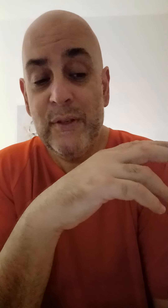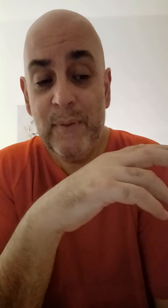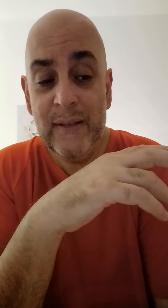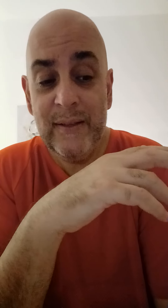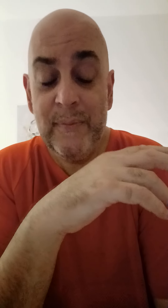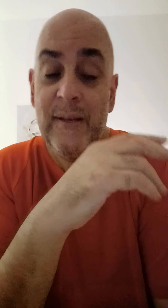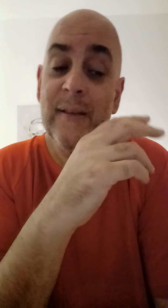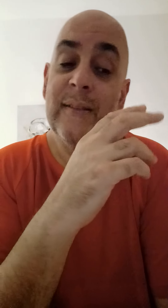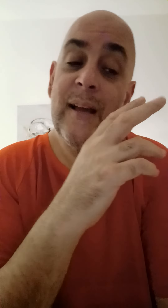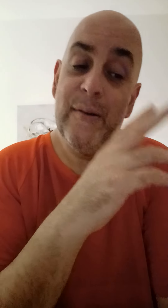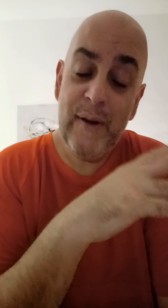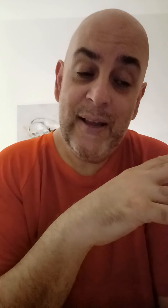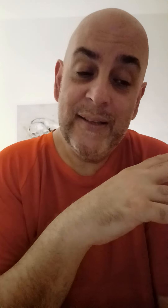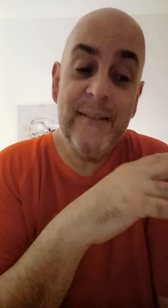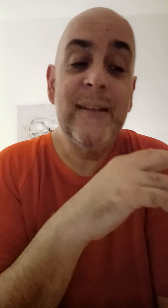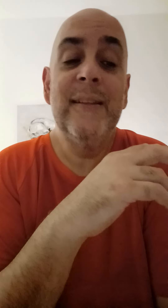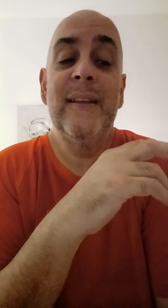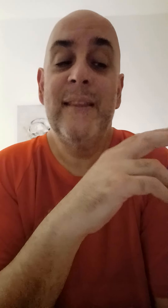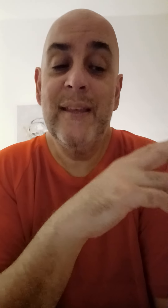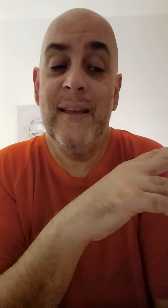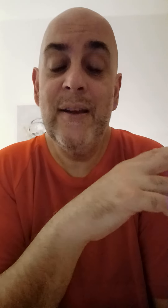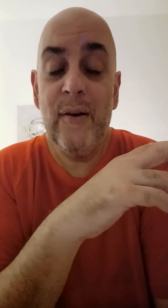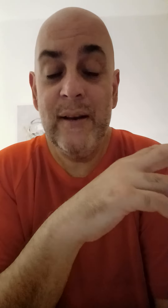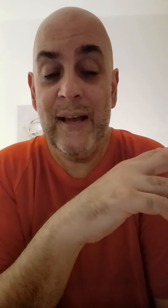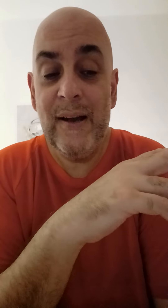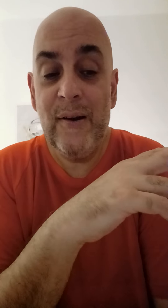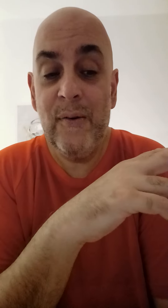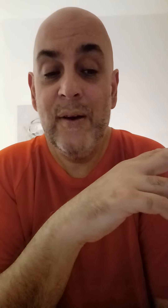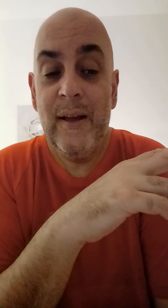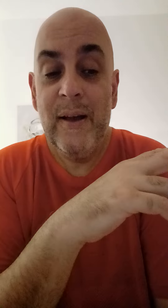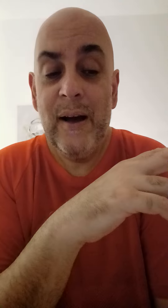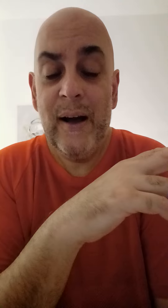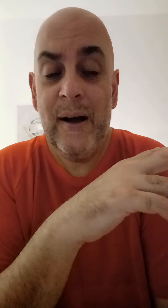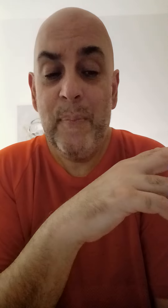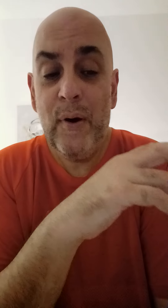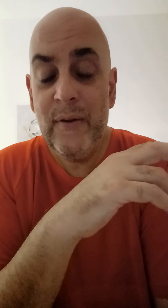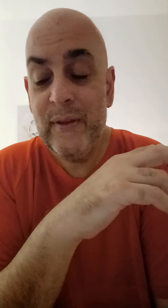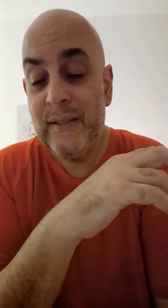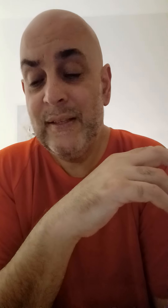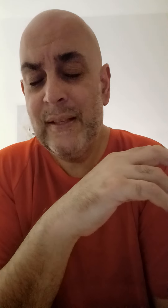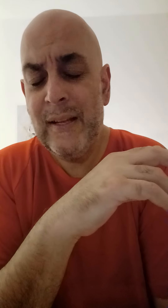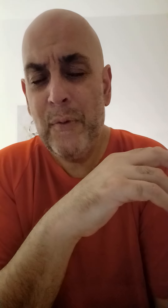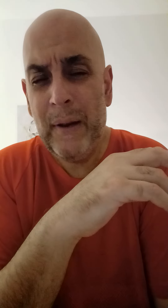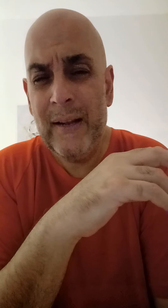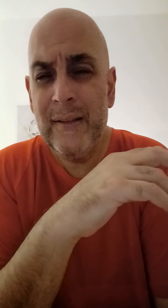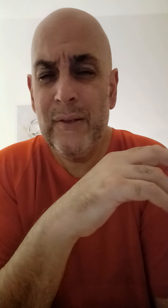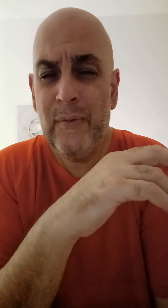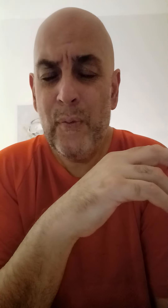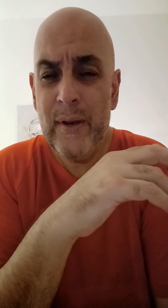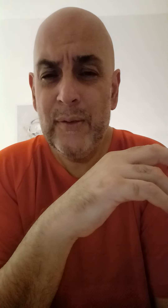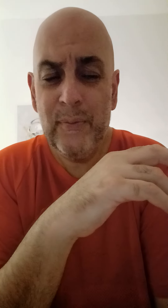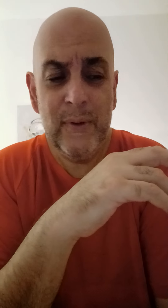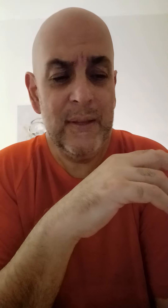responding because Iran said that they are now part of this. They said that they were planning this for weeks with